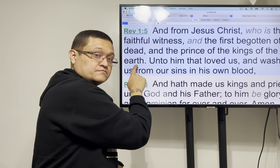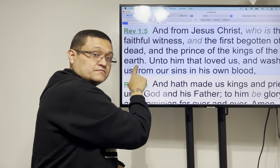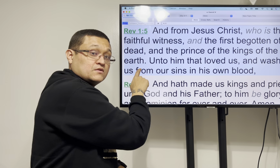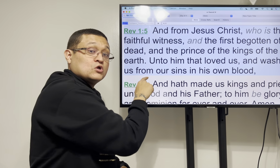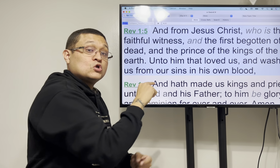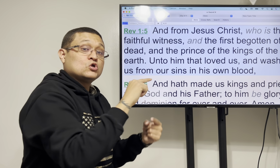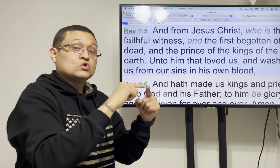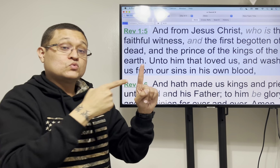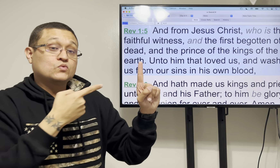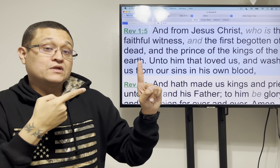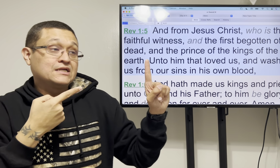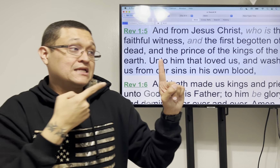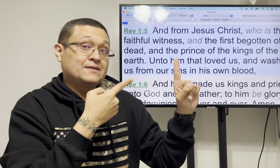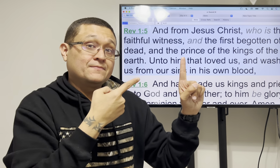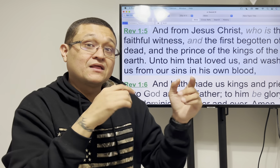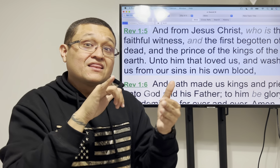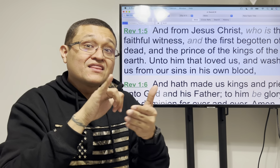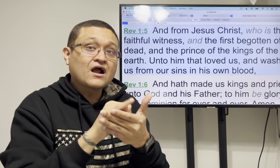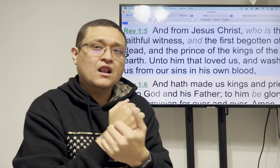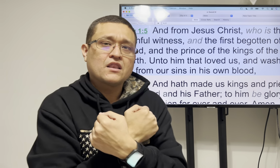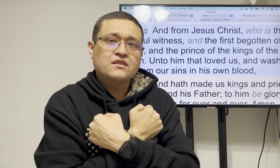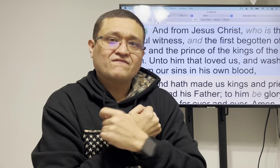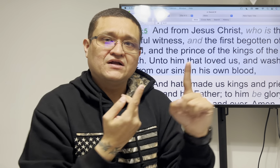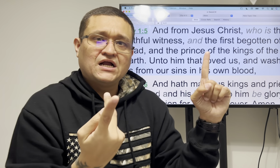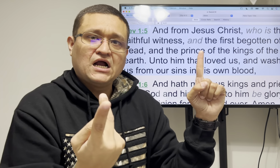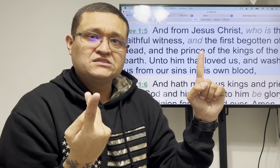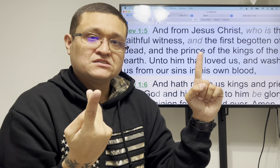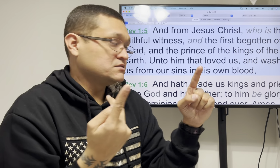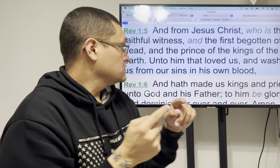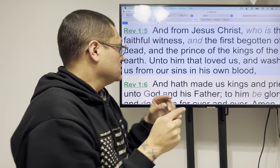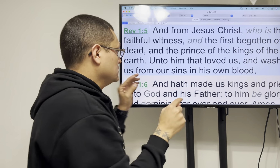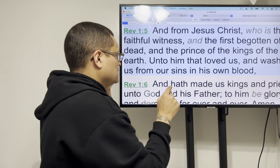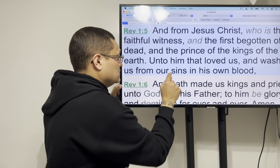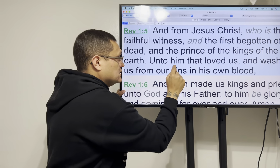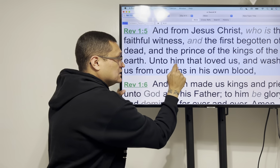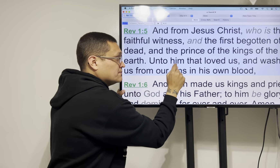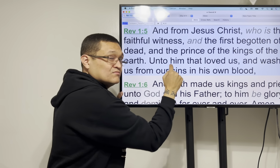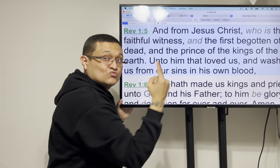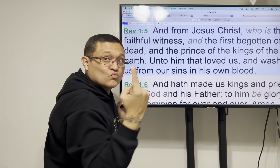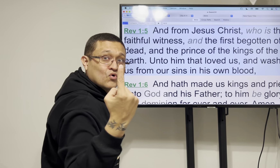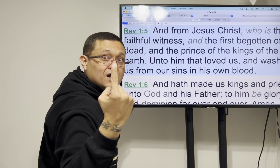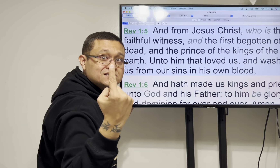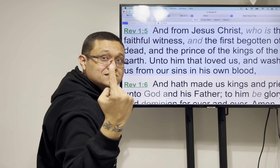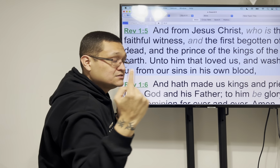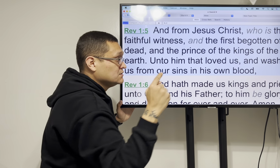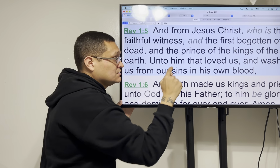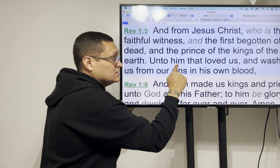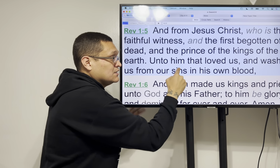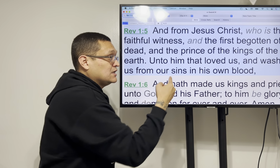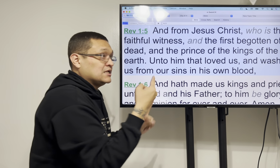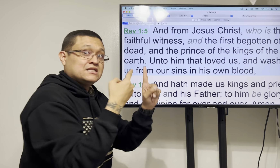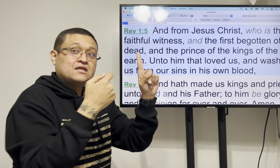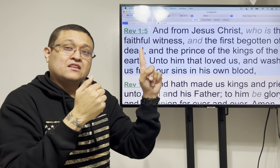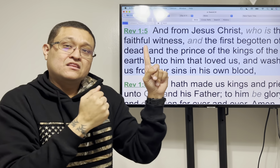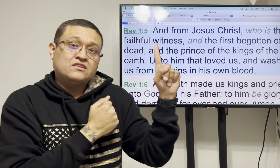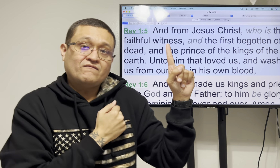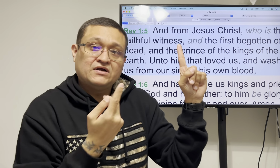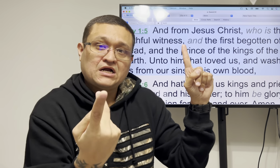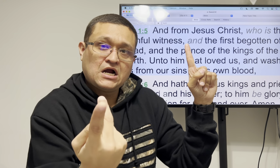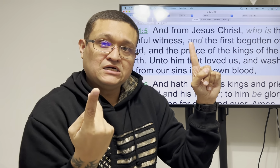so it says and the prince of kings of the earth unto him that loved us him again meaning singular